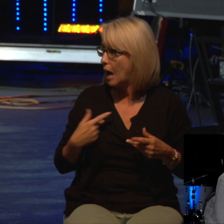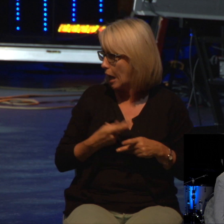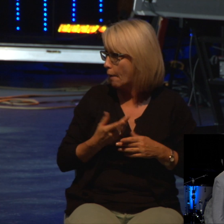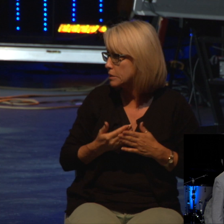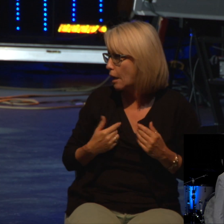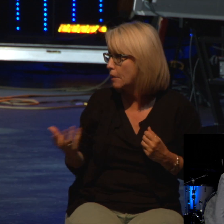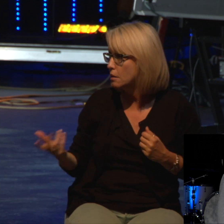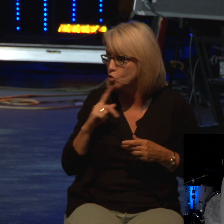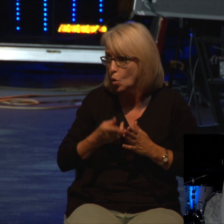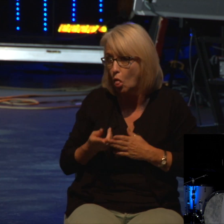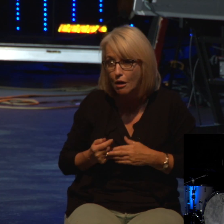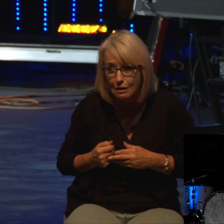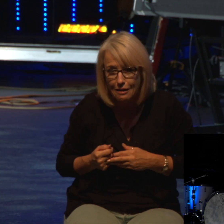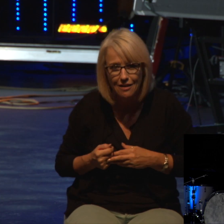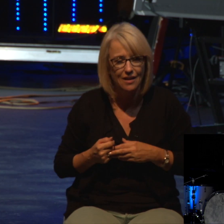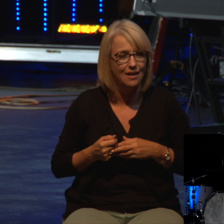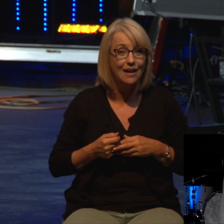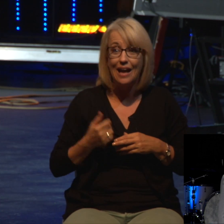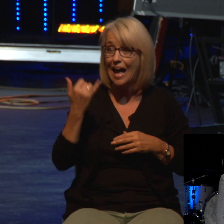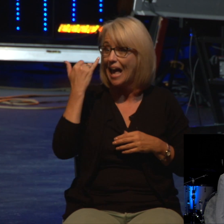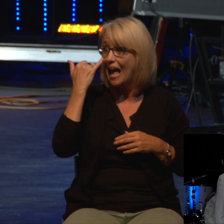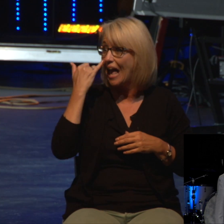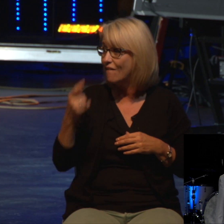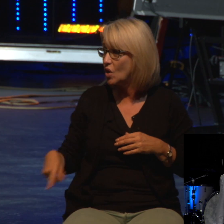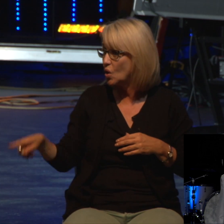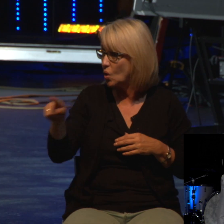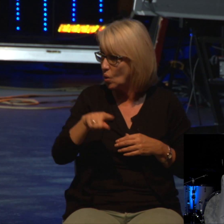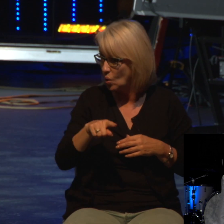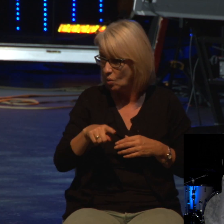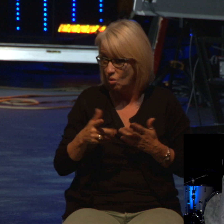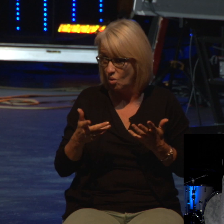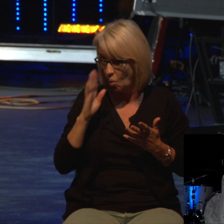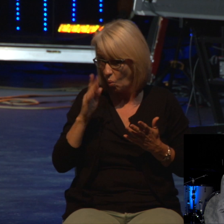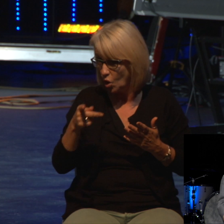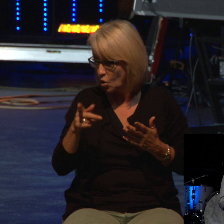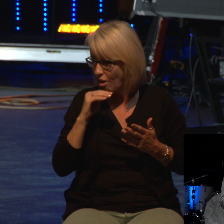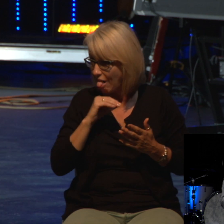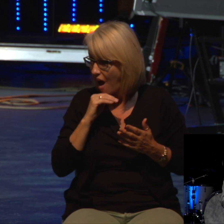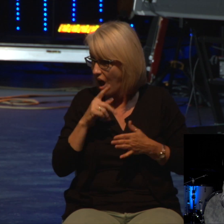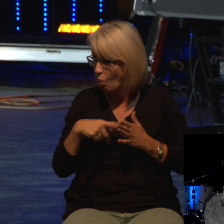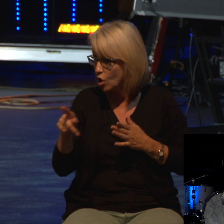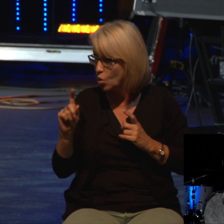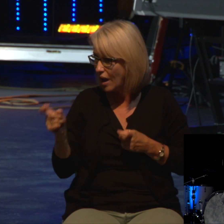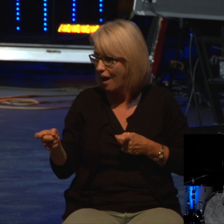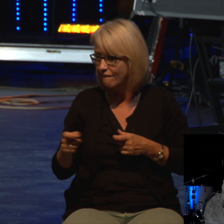And I wonder how many of us would have ended up in the same spot. You ever lie about what you give? Oh well